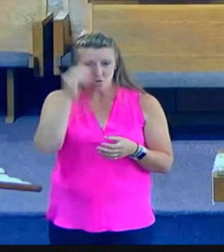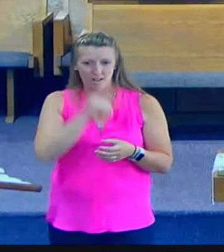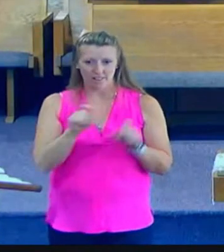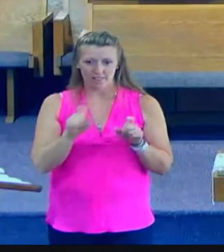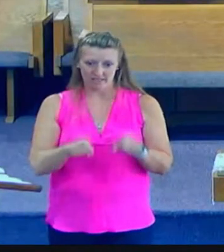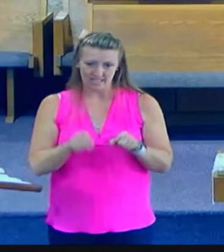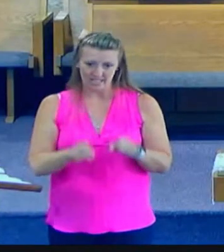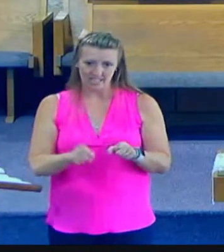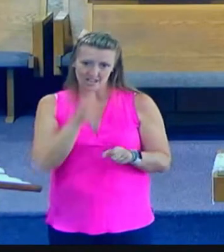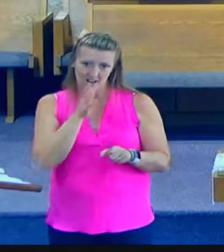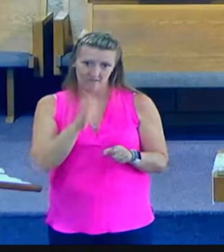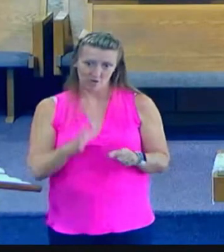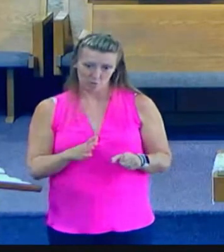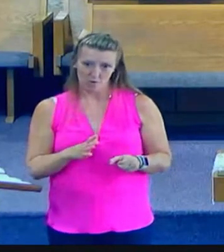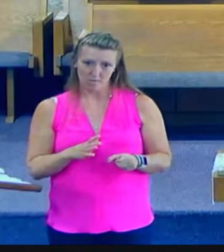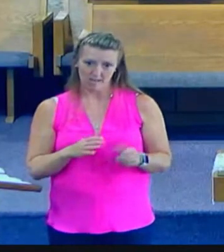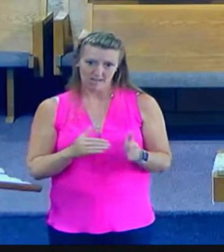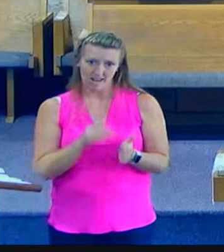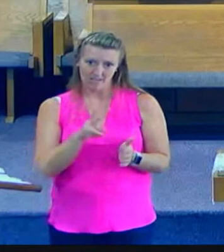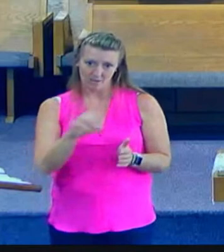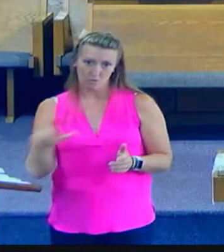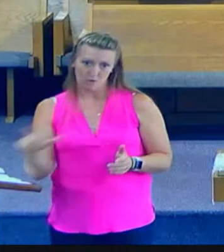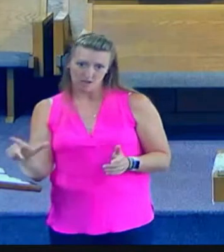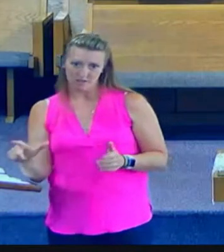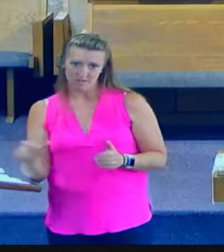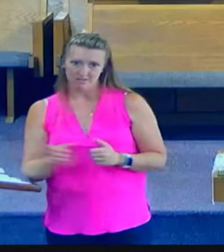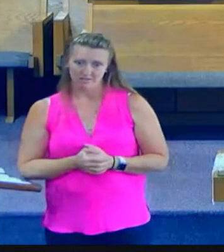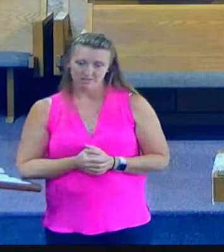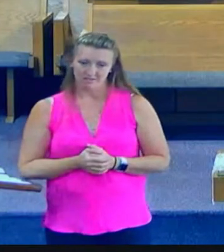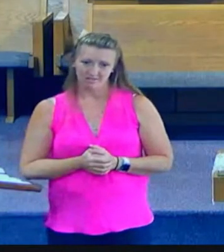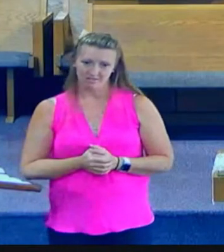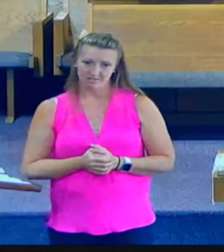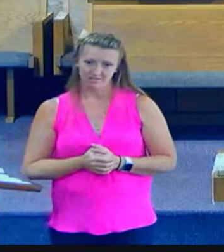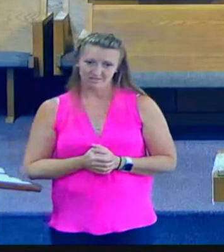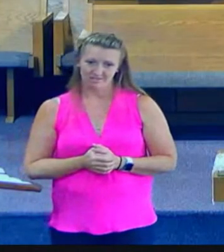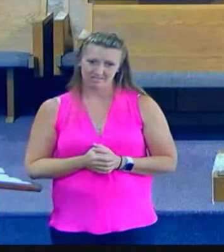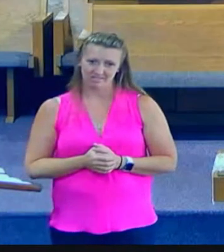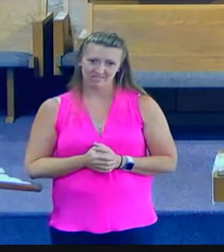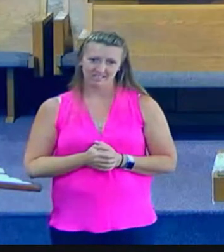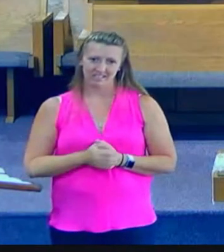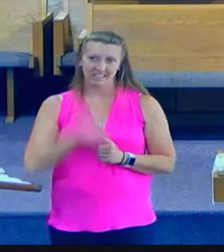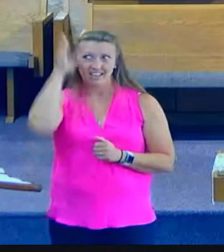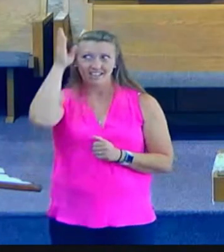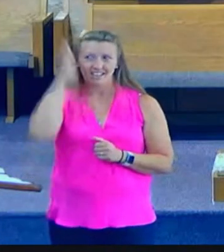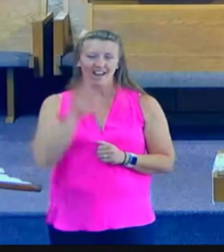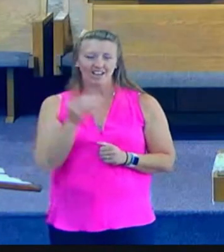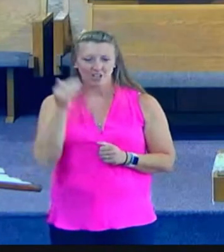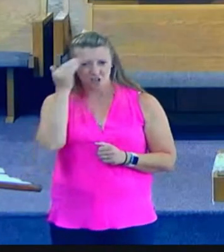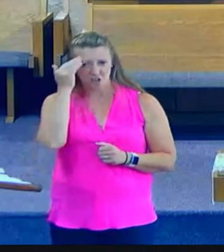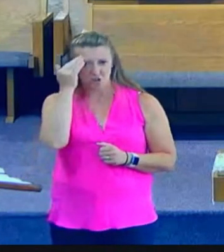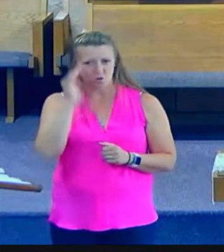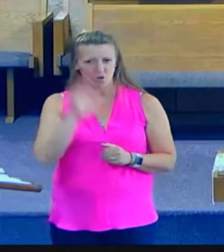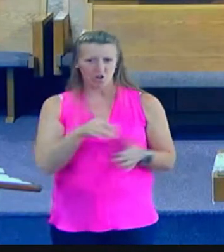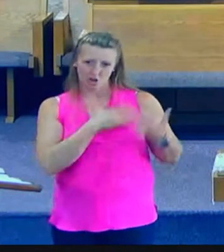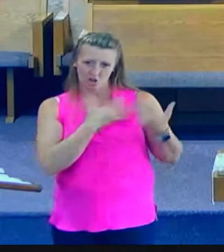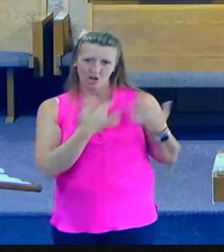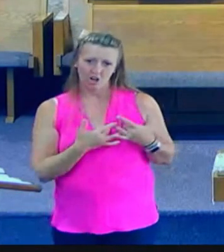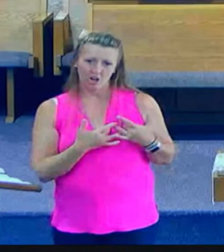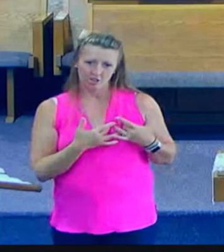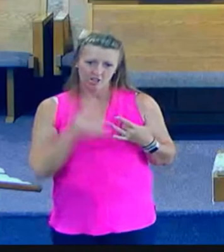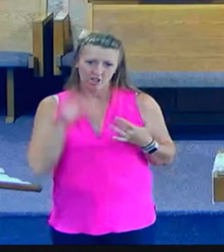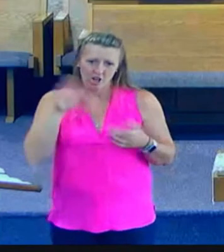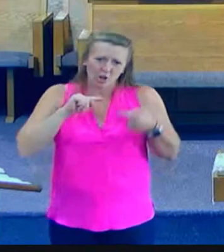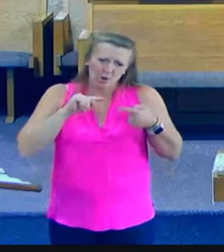to subdue her prejudiced will to extend an invitation of himself to her